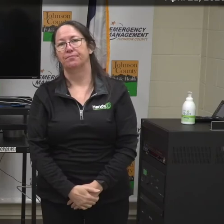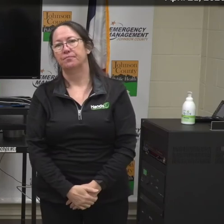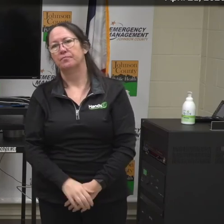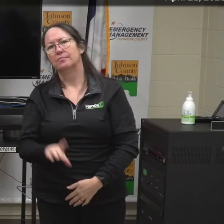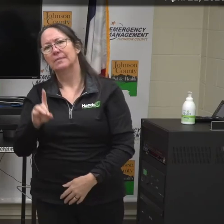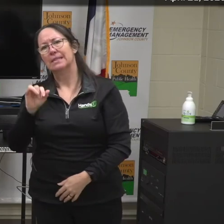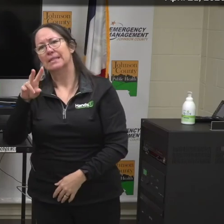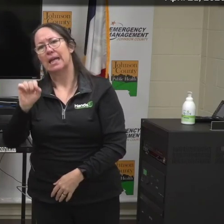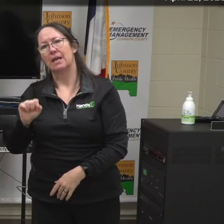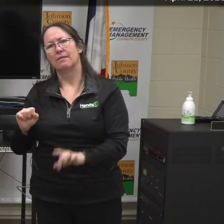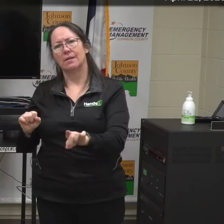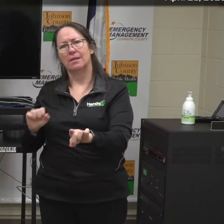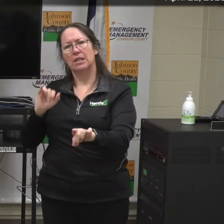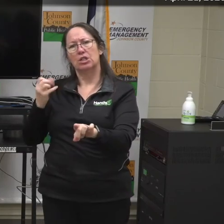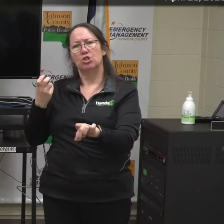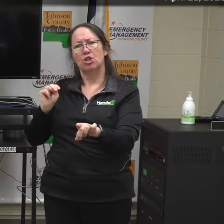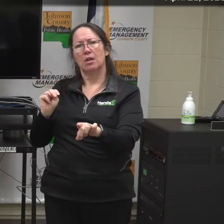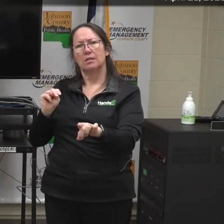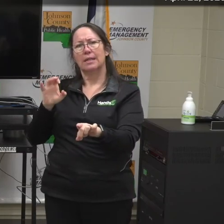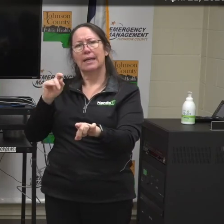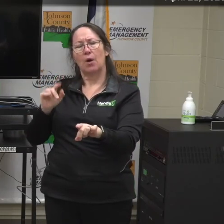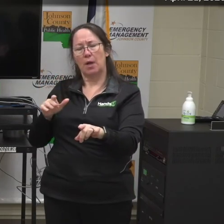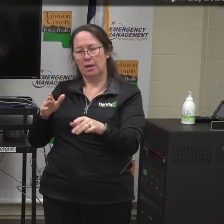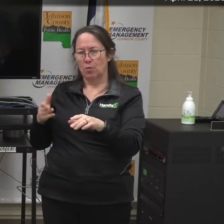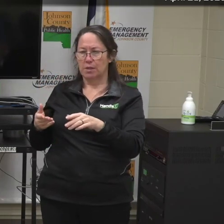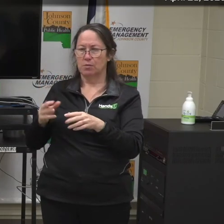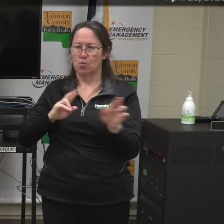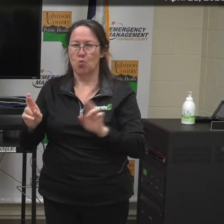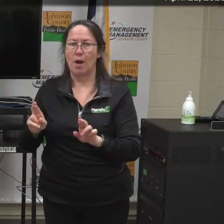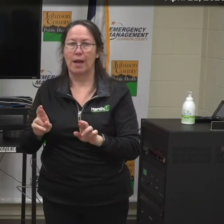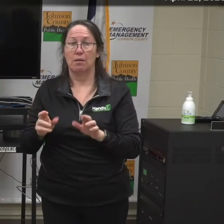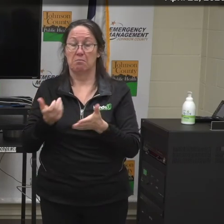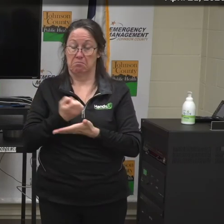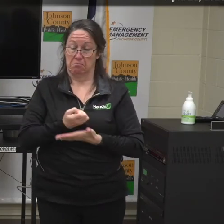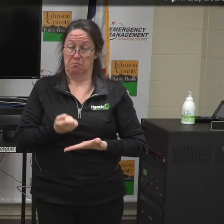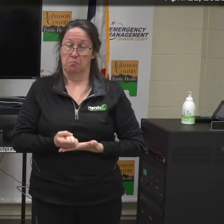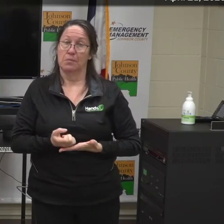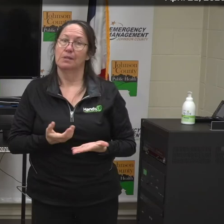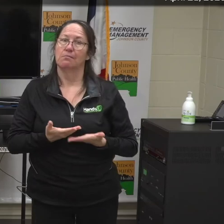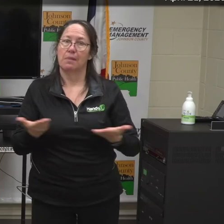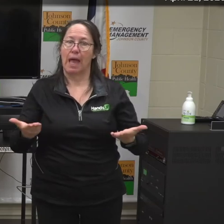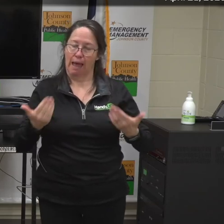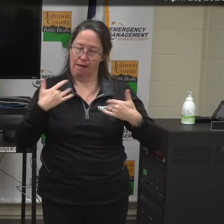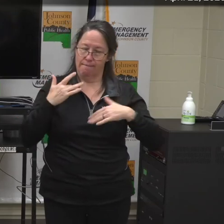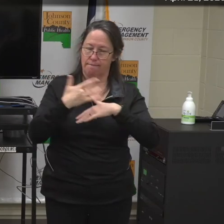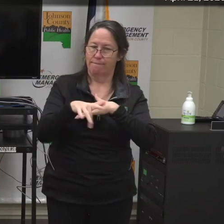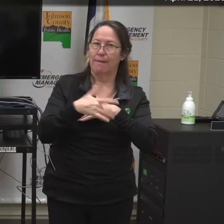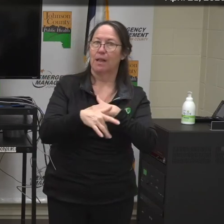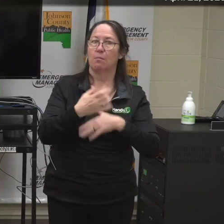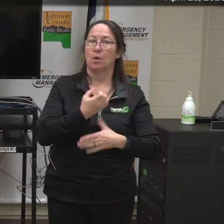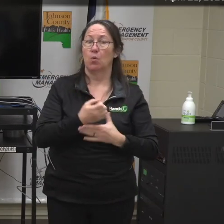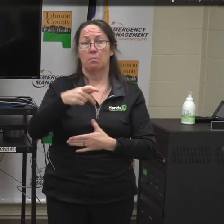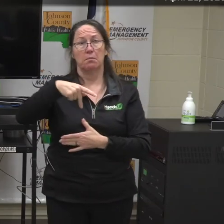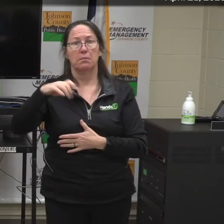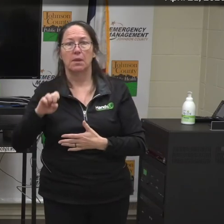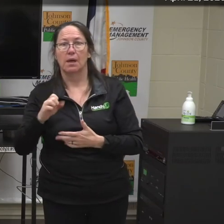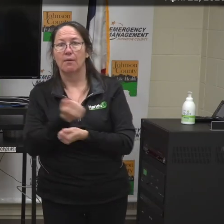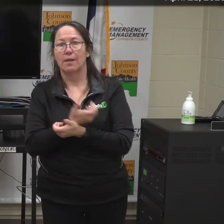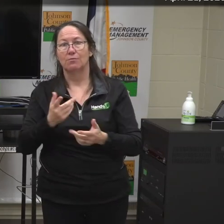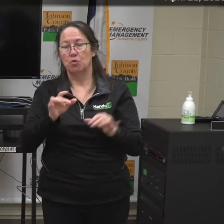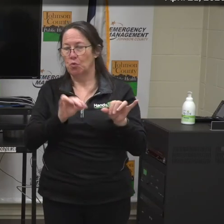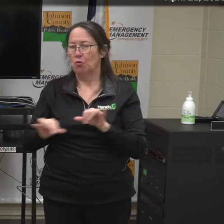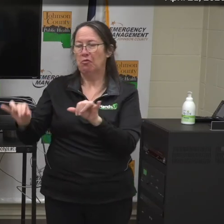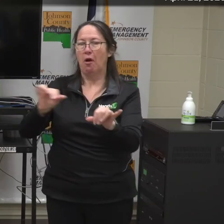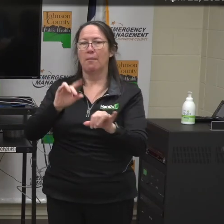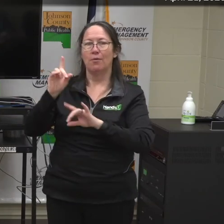Dave, Johnson County was a little ahead of things in terms of supply that we had available, and it seems like a common